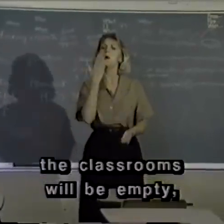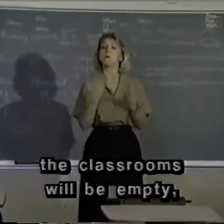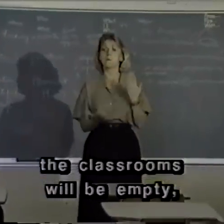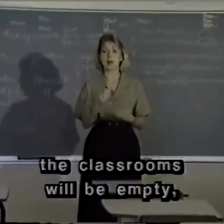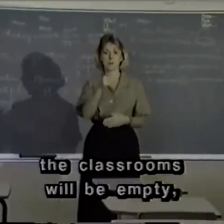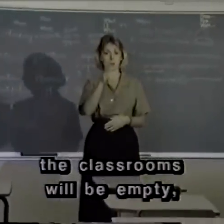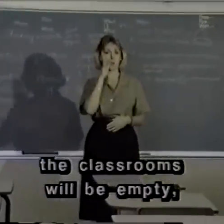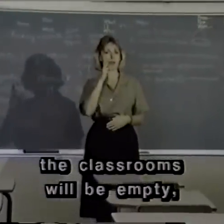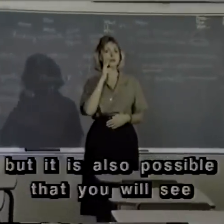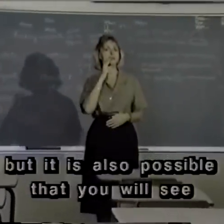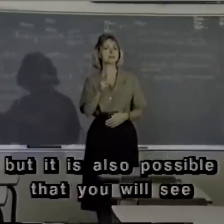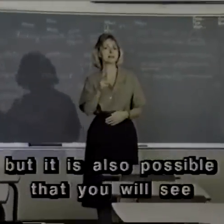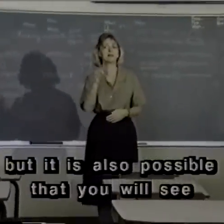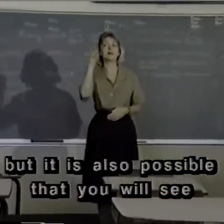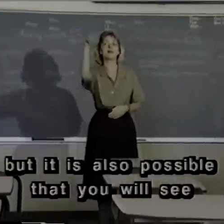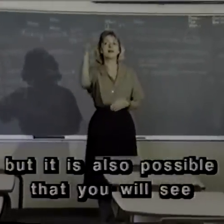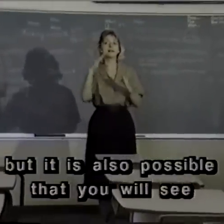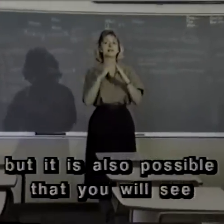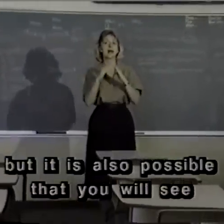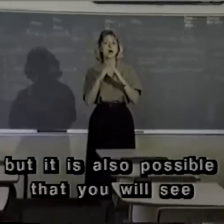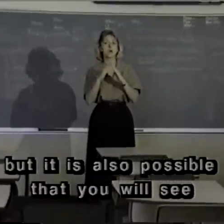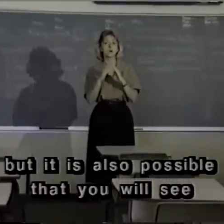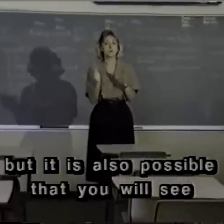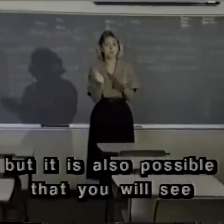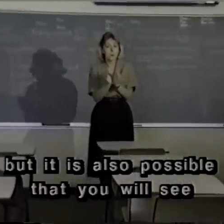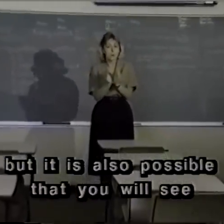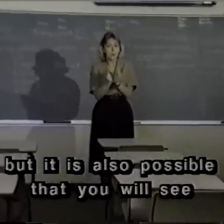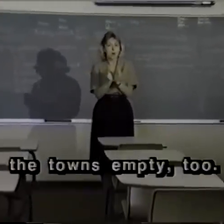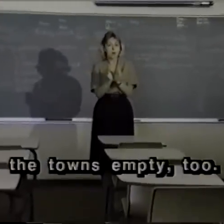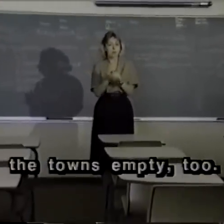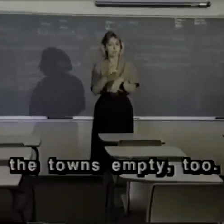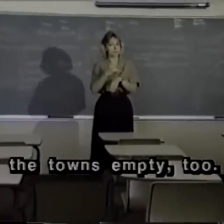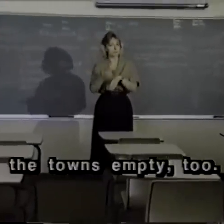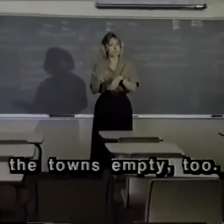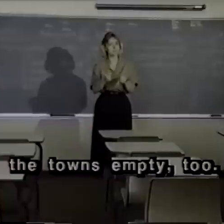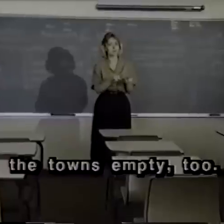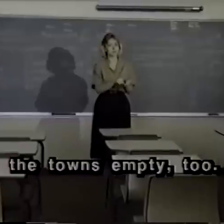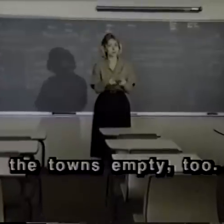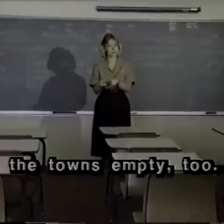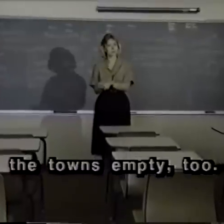empty. But it is also possible that you will see the town empty, too.